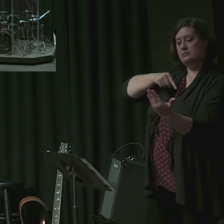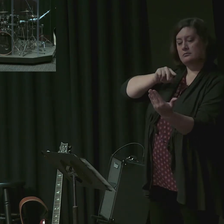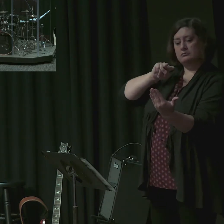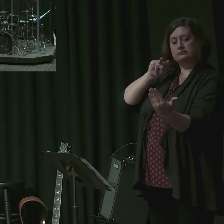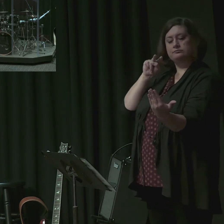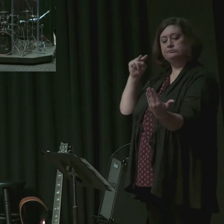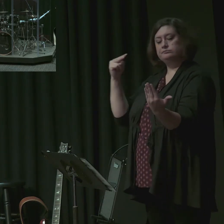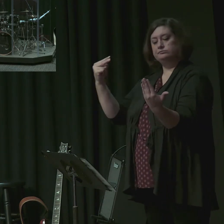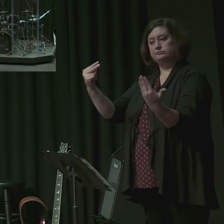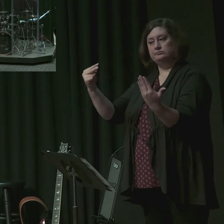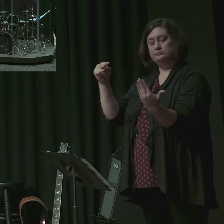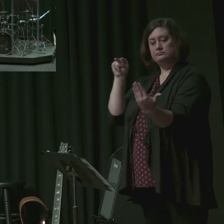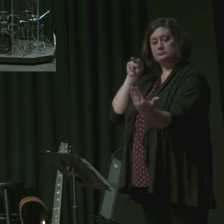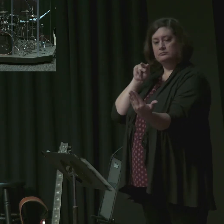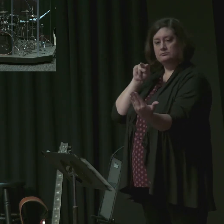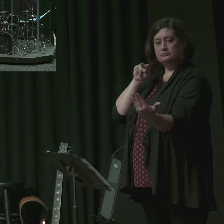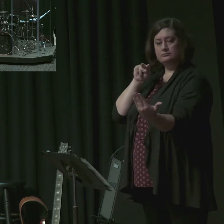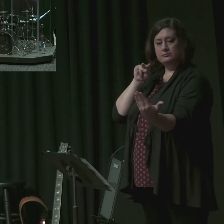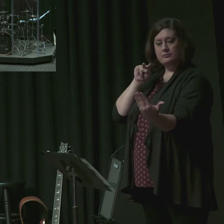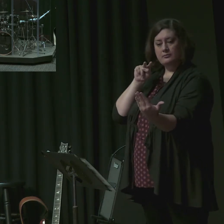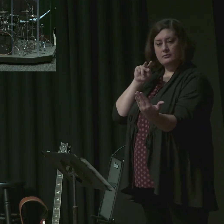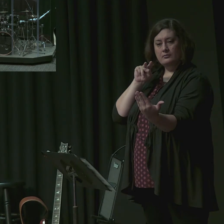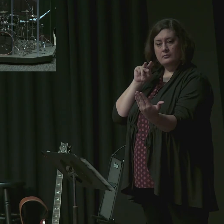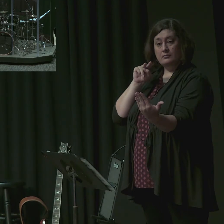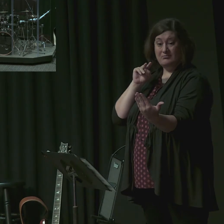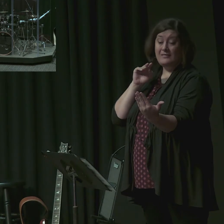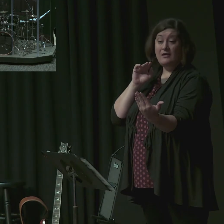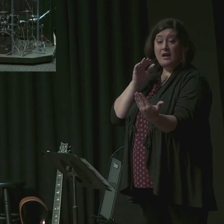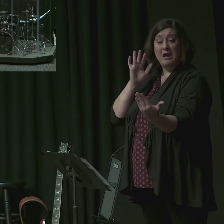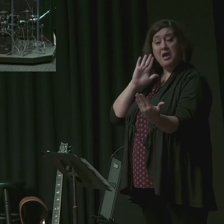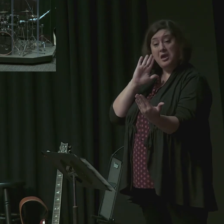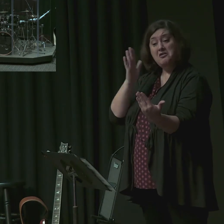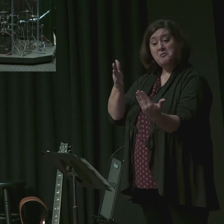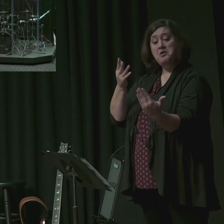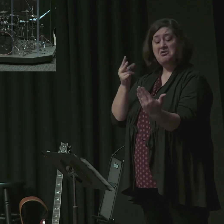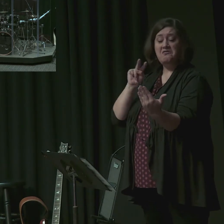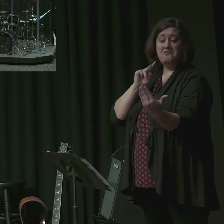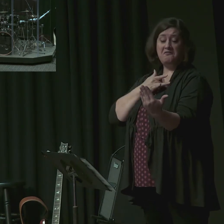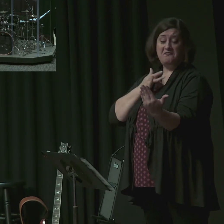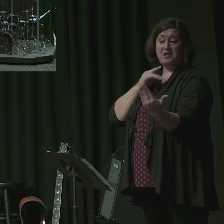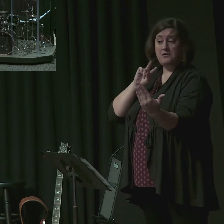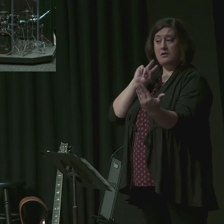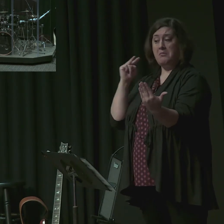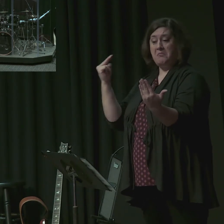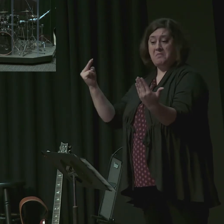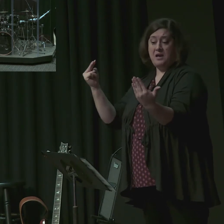text. Now it will look and it will sound biblical because after all it is about the Bible.